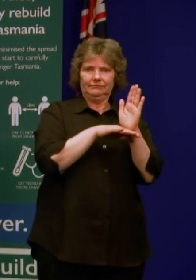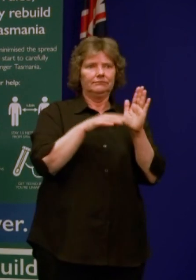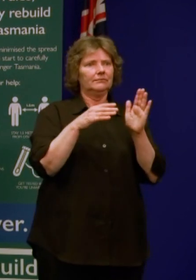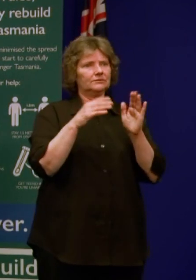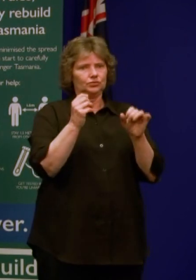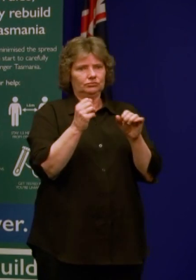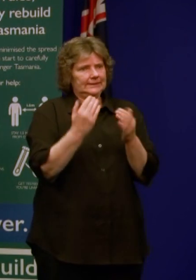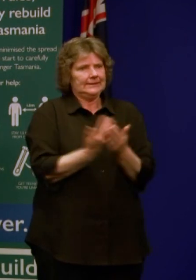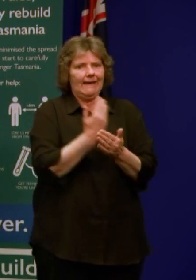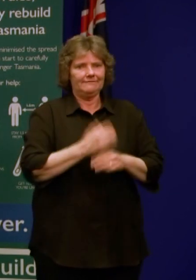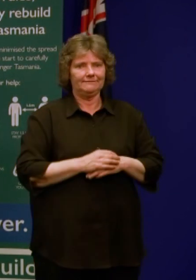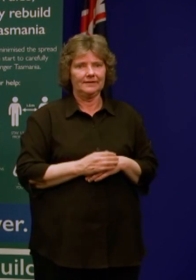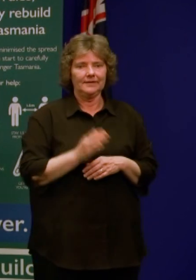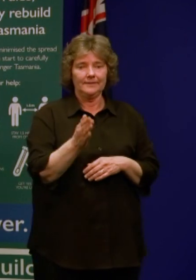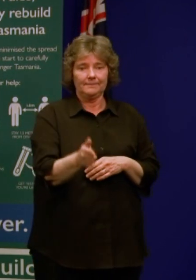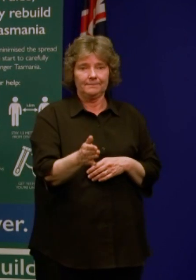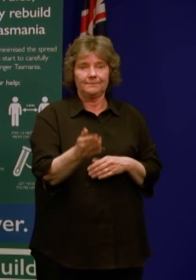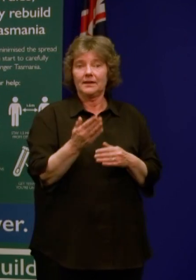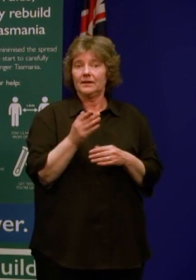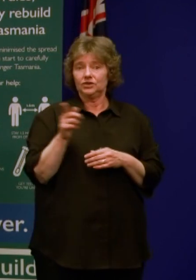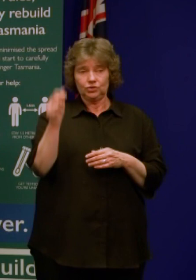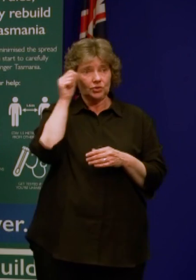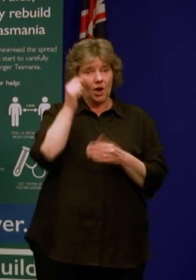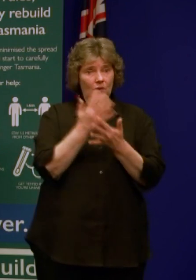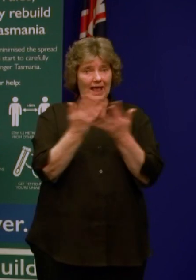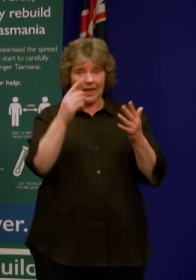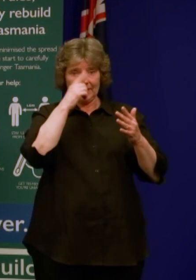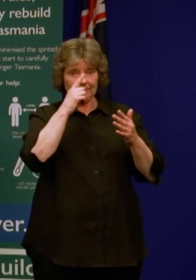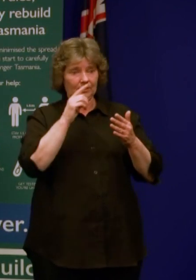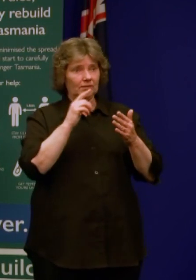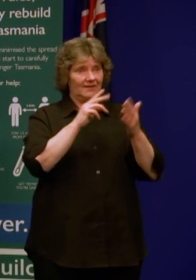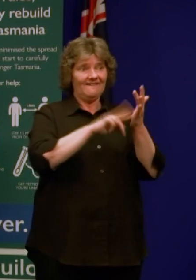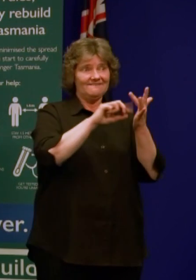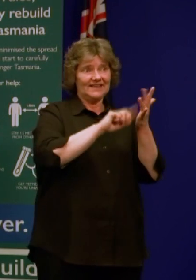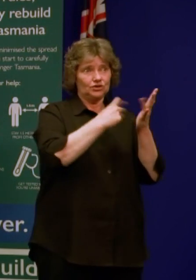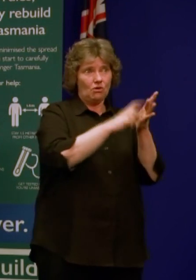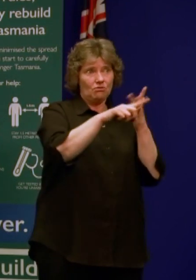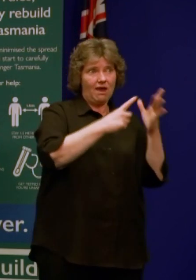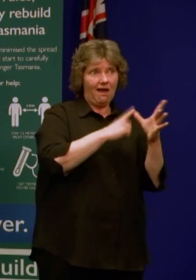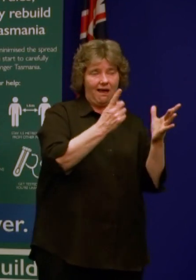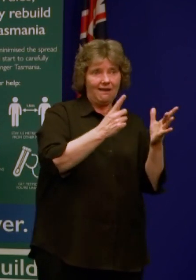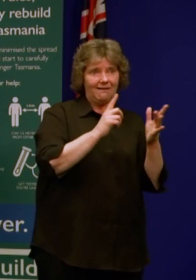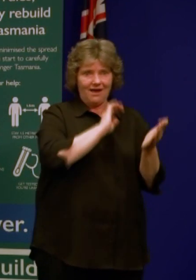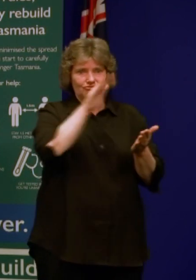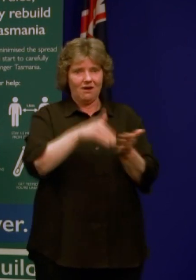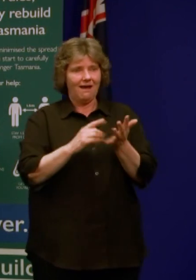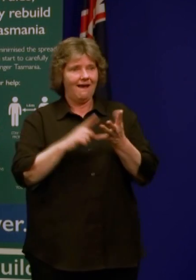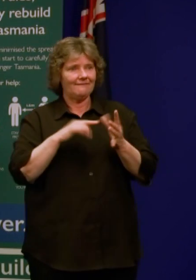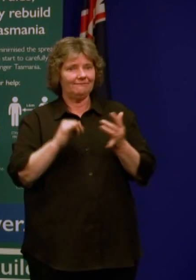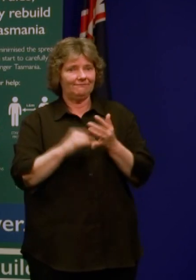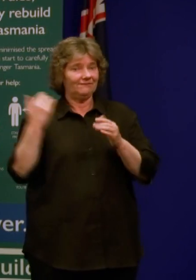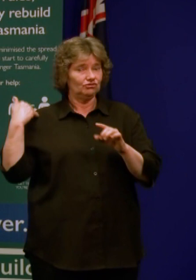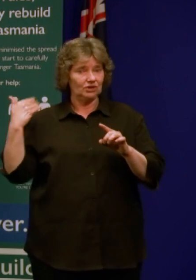Do you know how many people have arrived in Tasmania from Victoria in the last couple of weeks? We have a, everyone that comes into